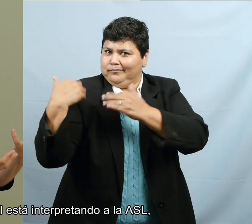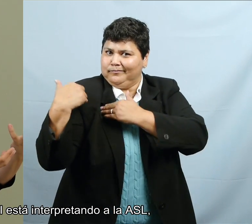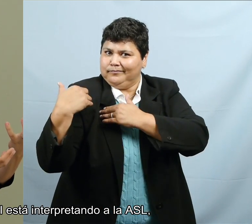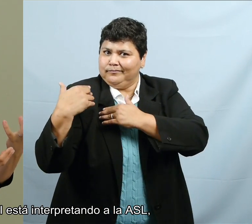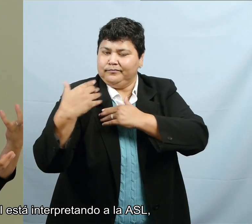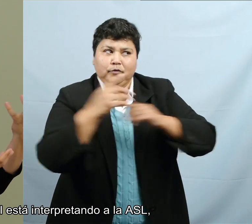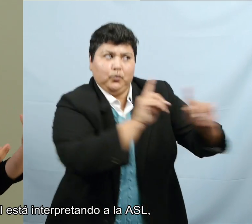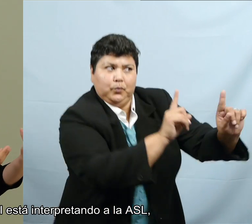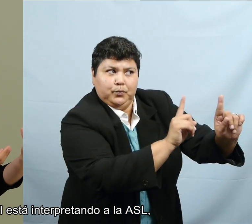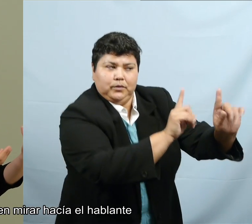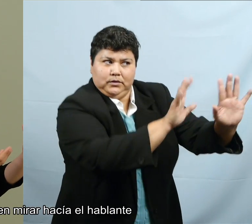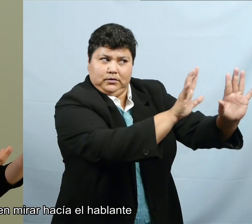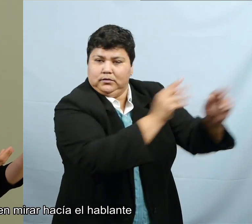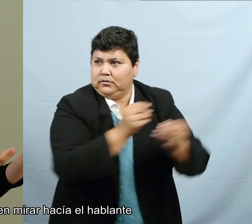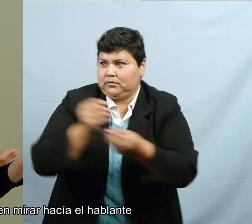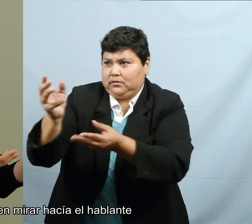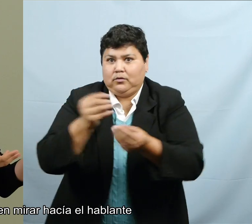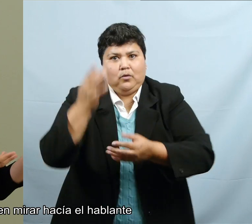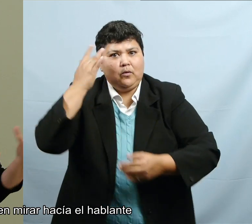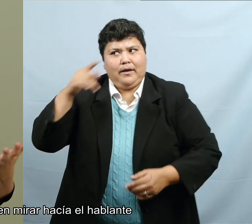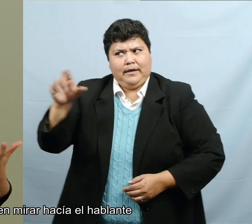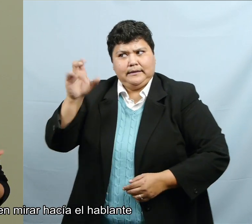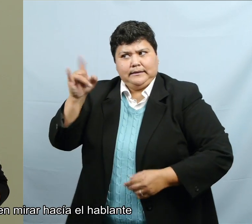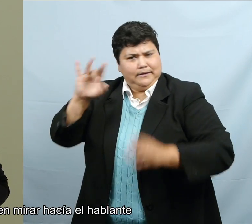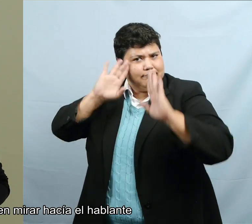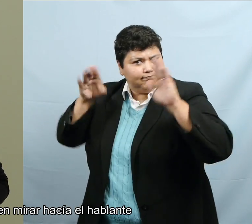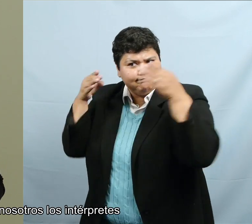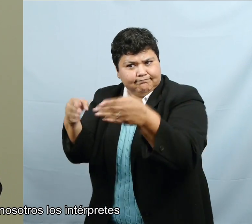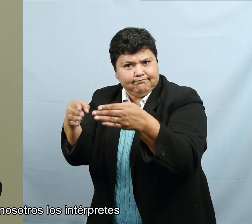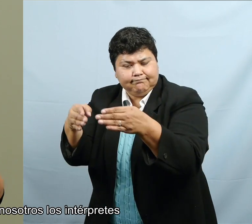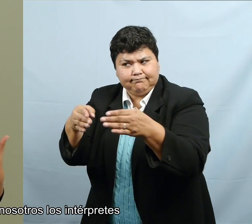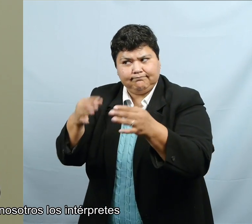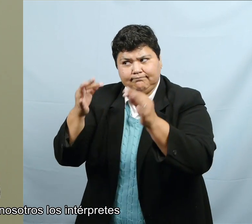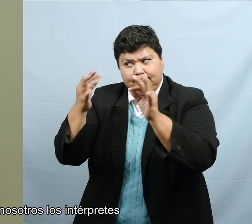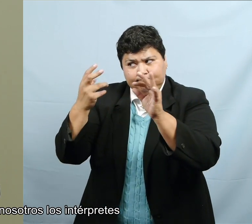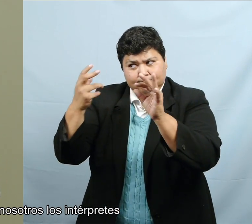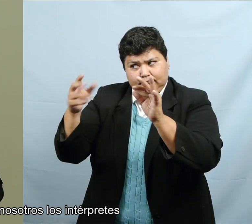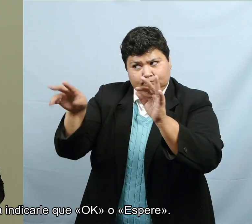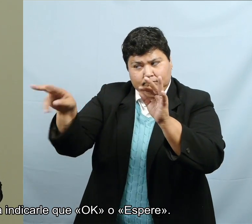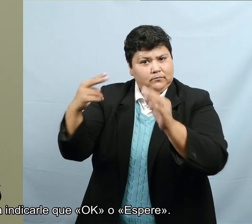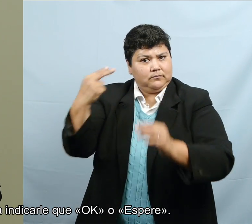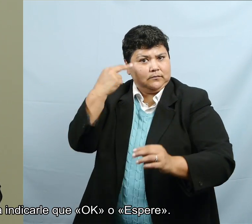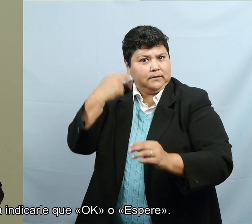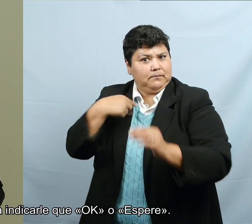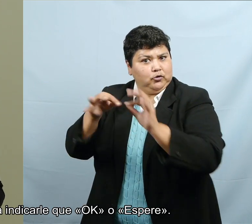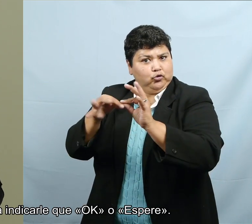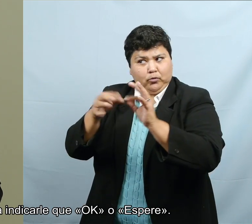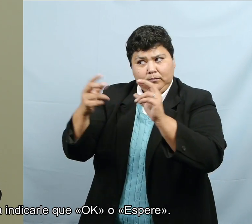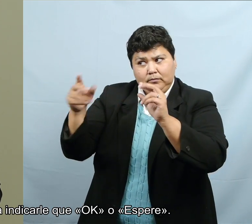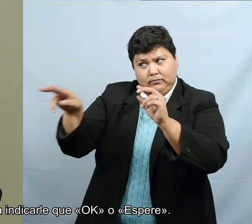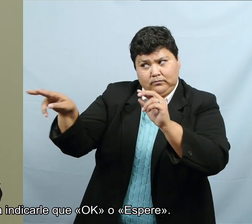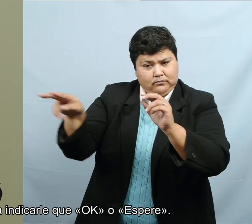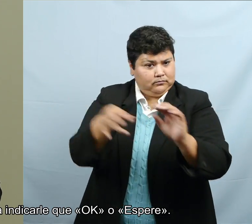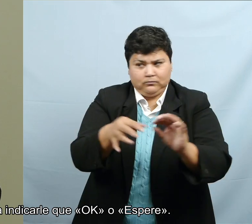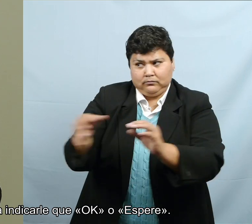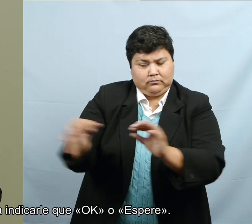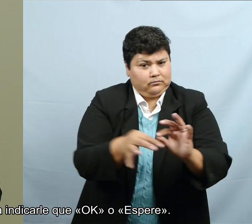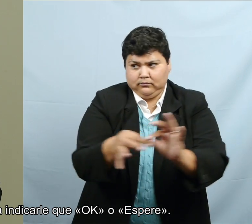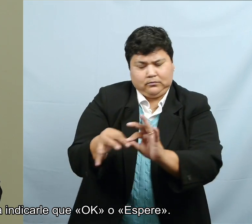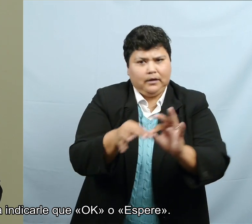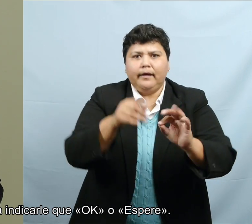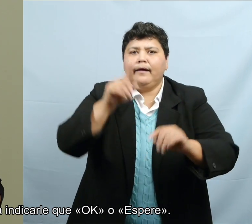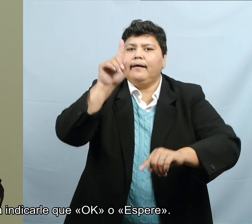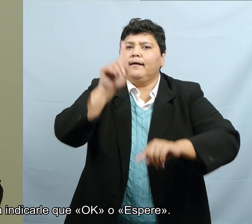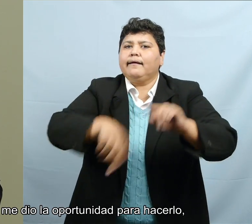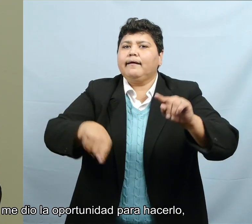interpreting in ASL, so they really can't look to the speaker like we do as interpreters to cue the speaker as, you know,